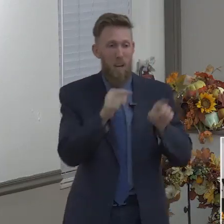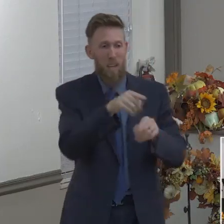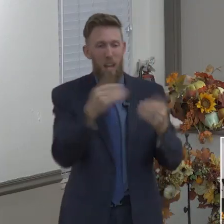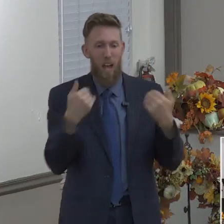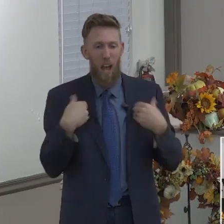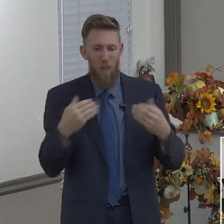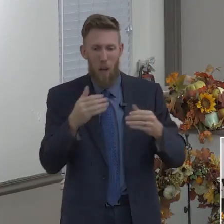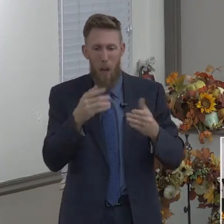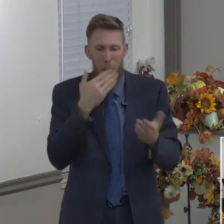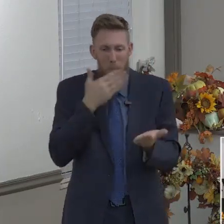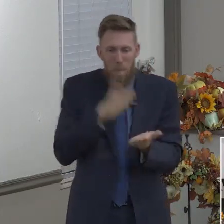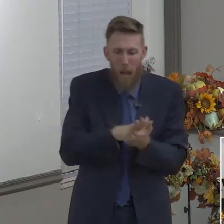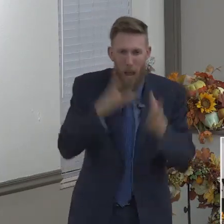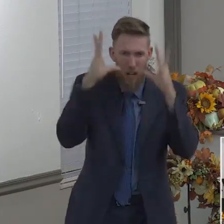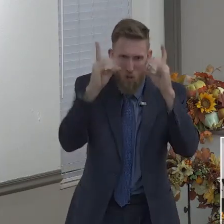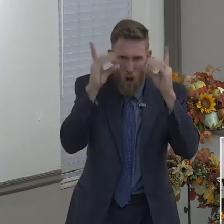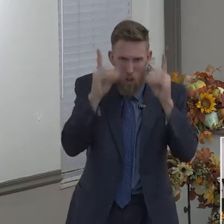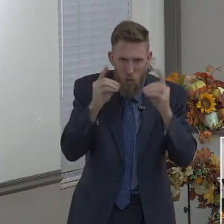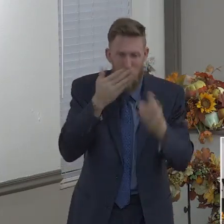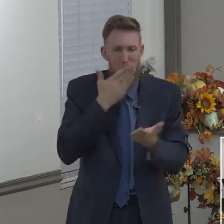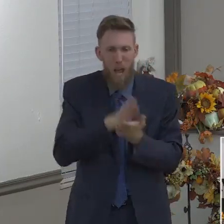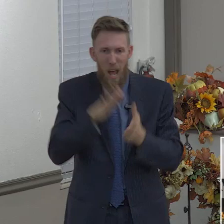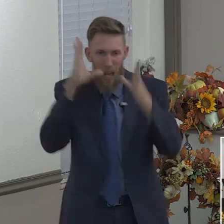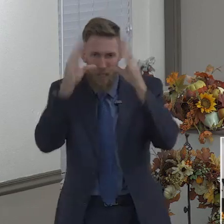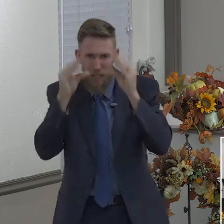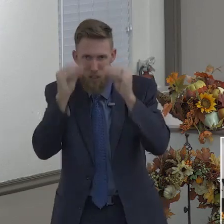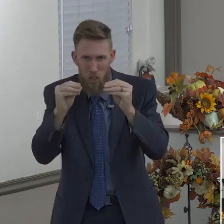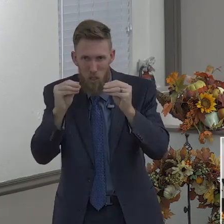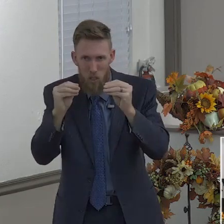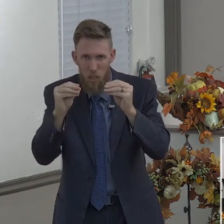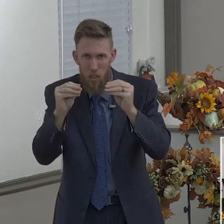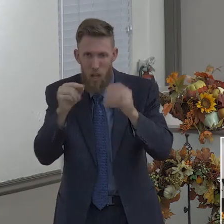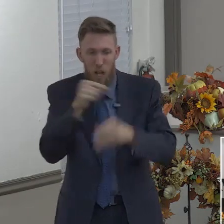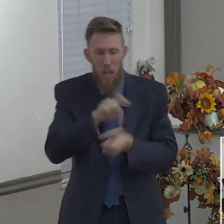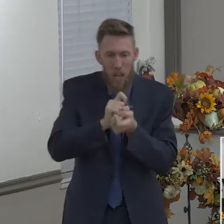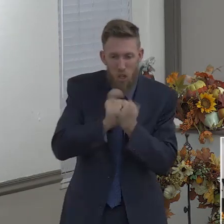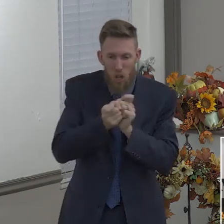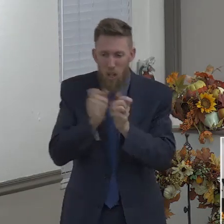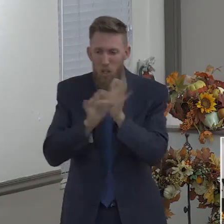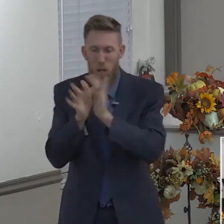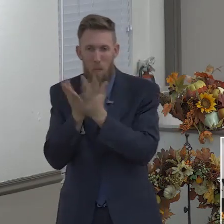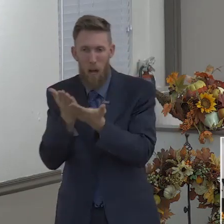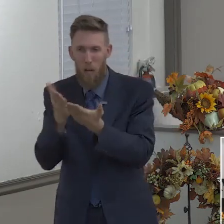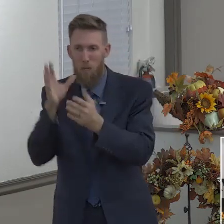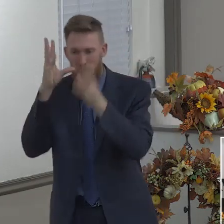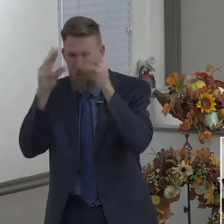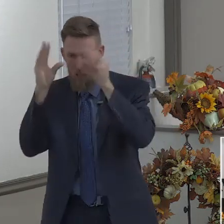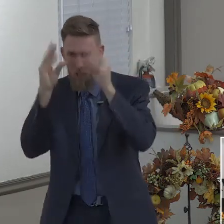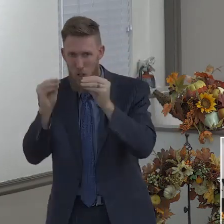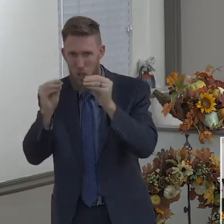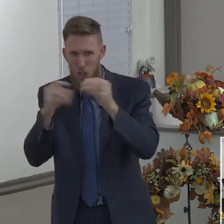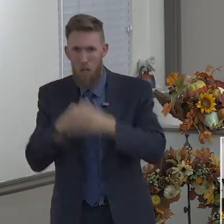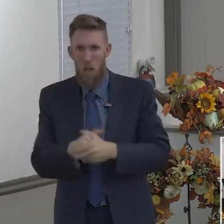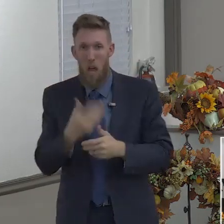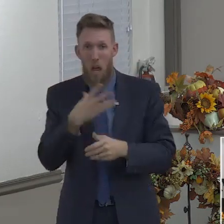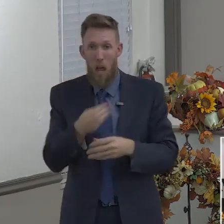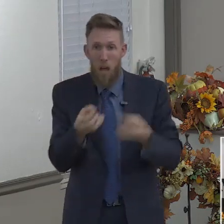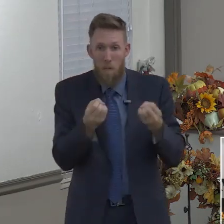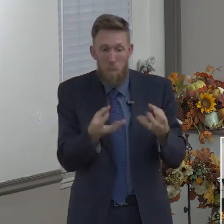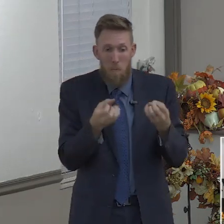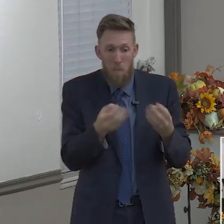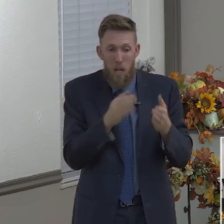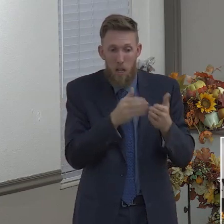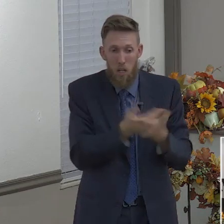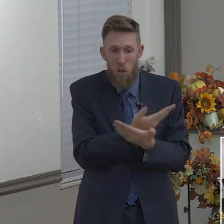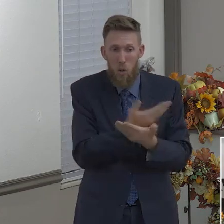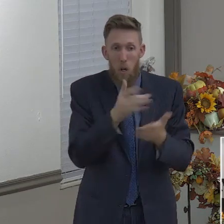this is what the Bible teaches. And it is not what the Bible teaches. And many new Christians that don't have knowledge are carried about with